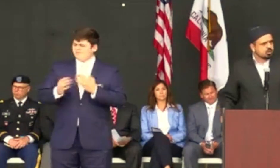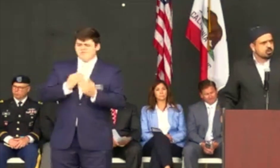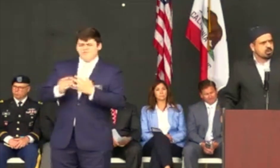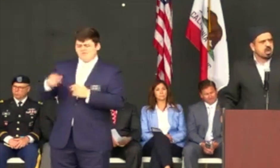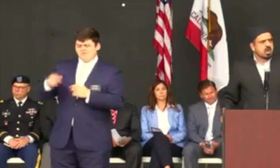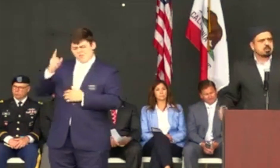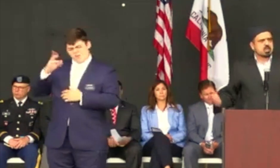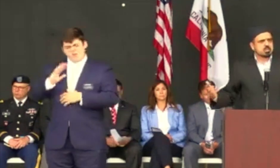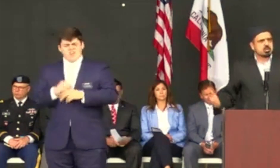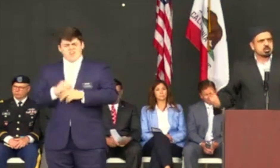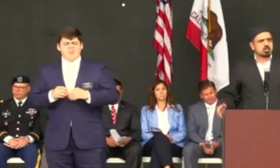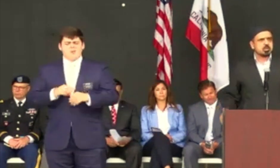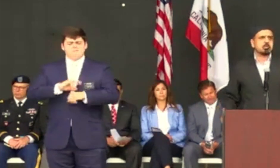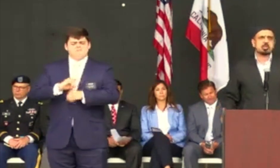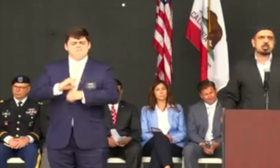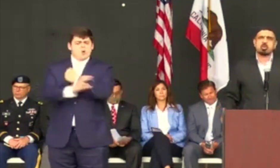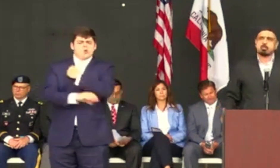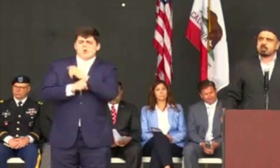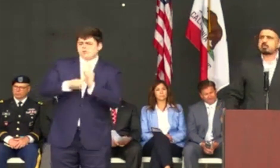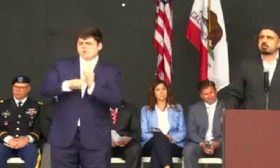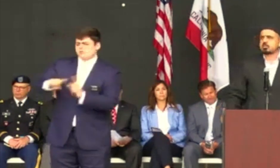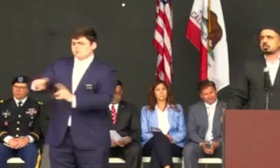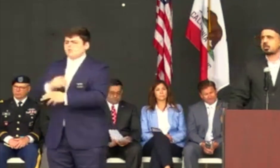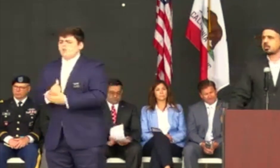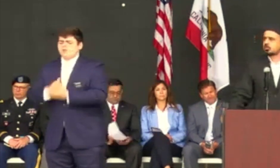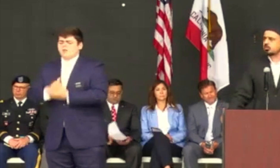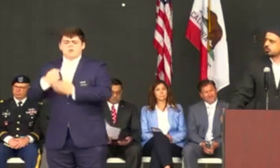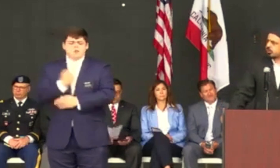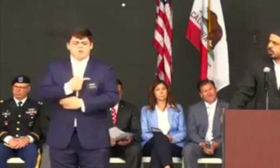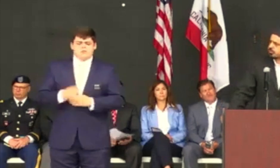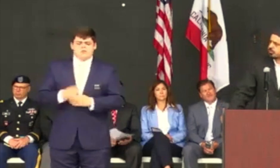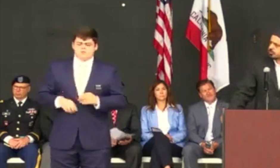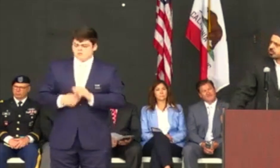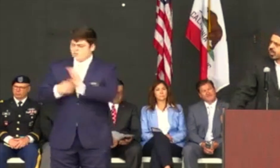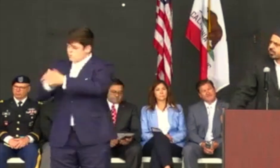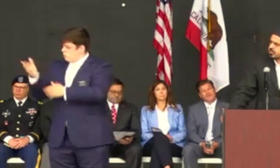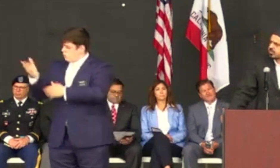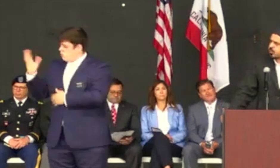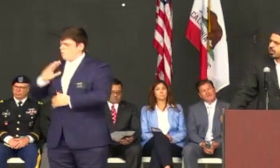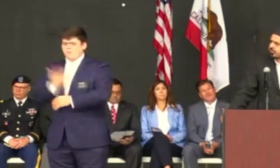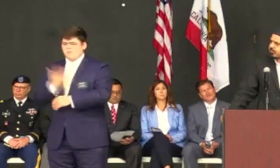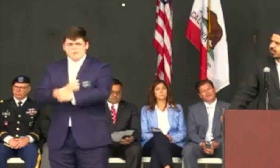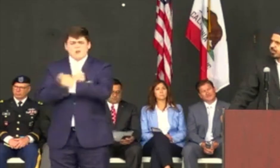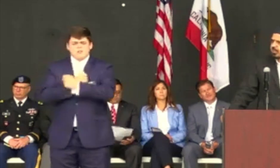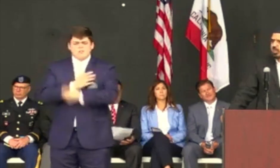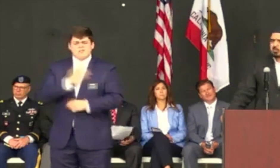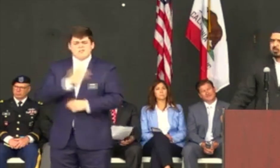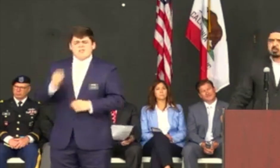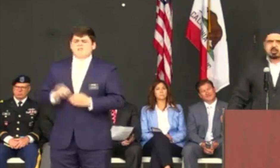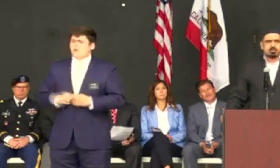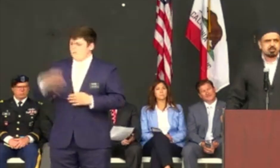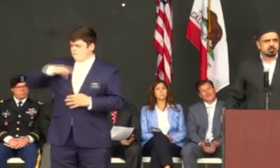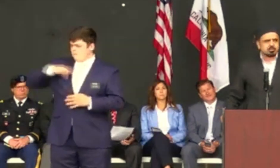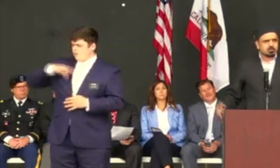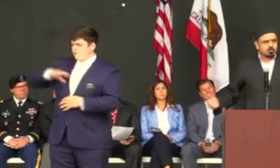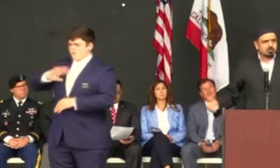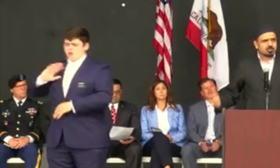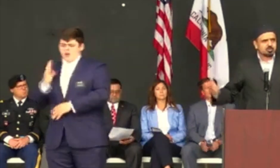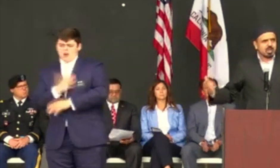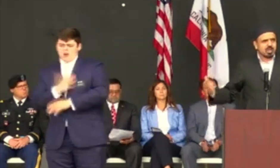God make us amongst the people that we are beneficial to the societies that we are living in. And we are beneficial to the world, to the animals,